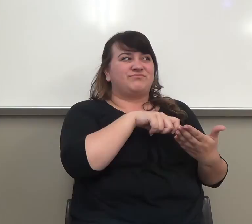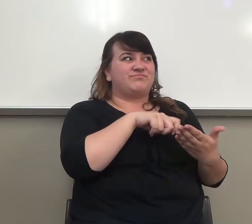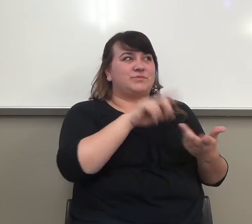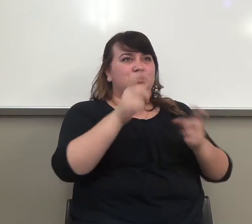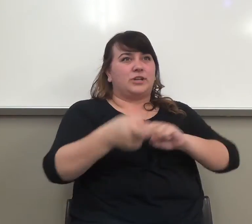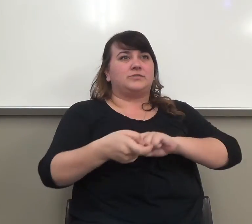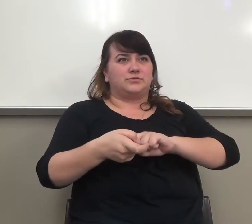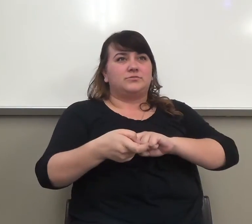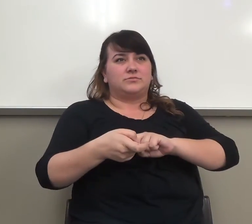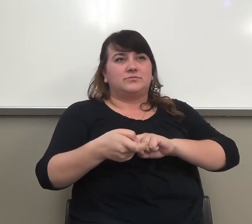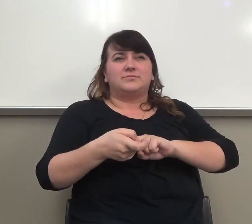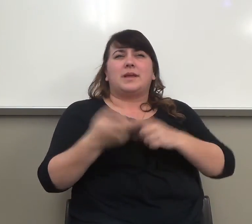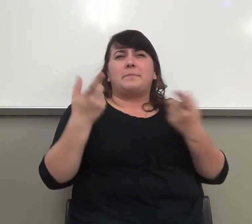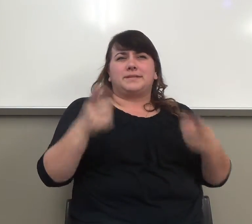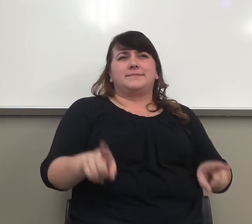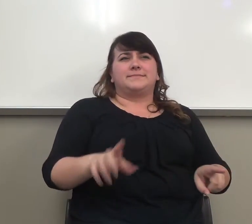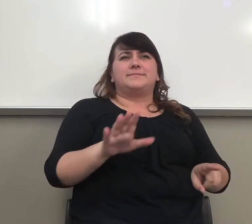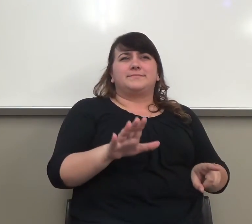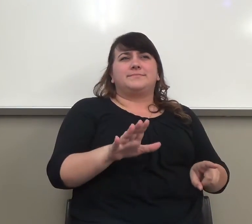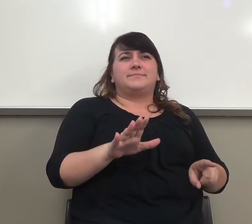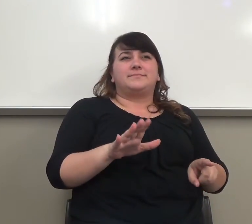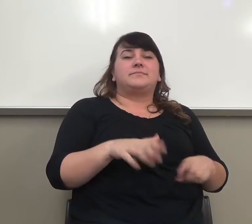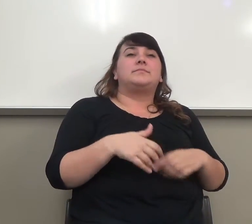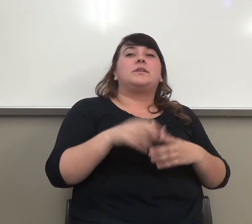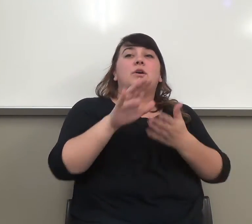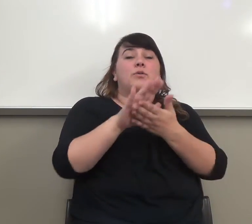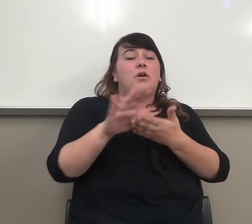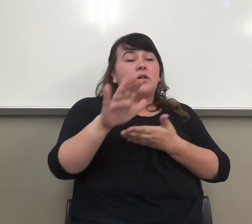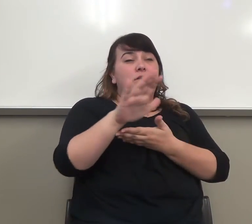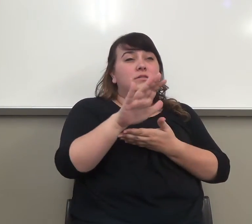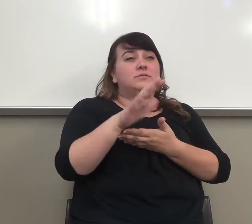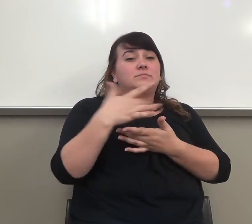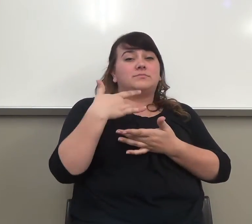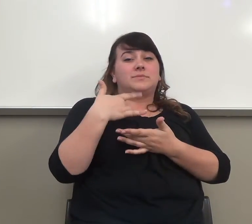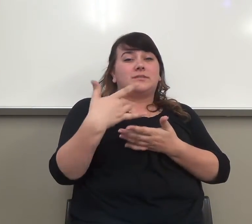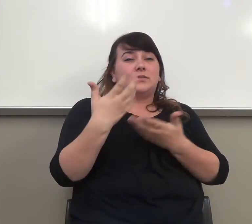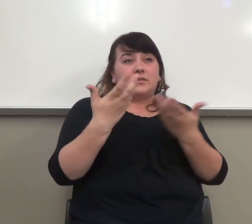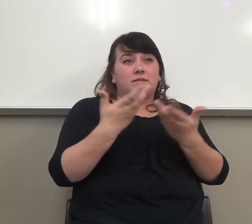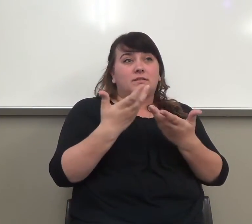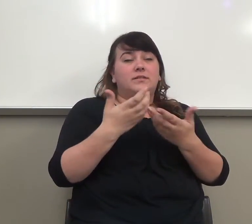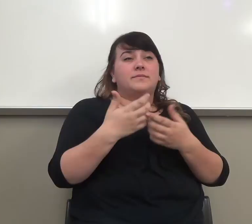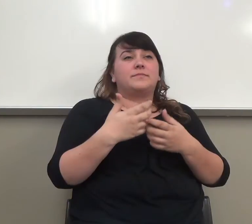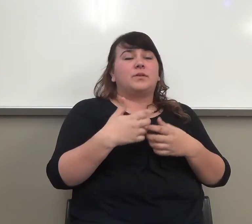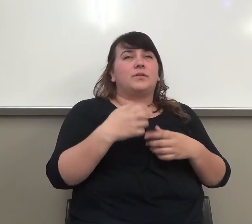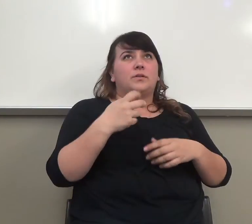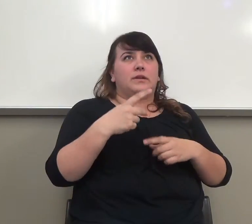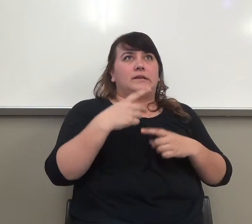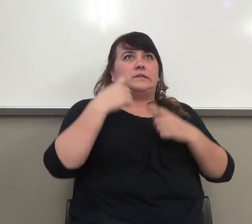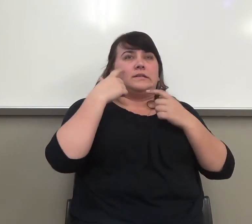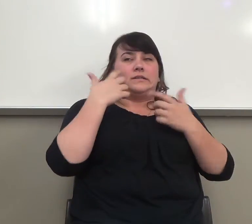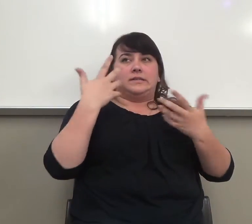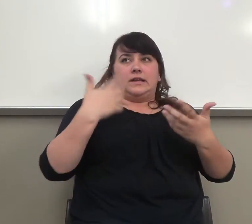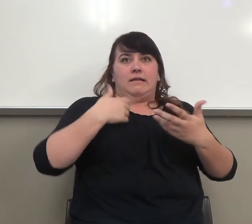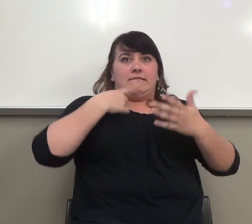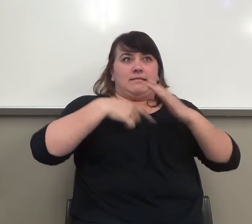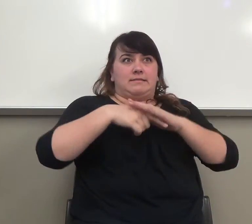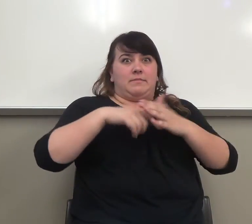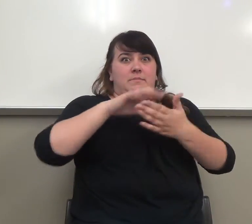in college is going to be, okay, I have this paper. I've been wrestling with it.